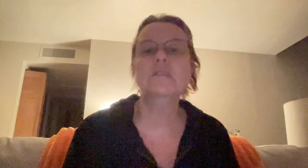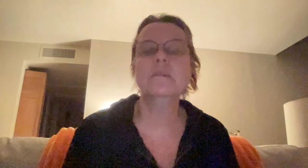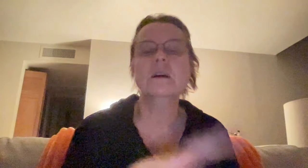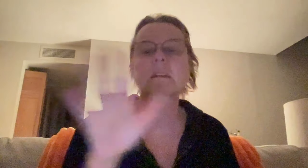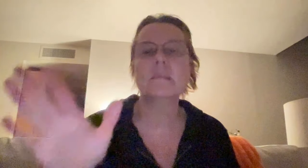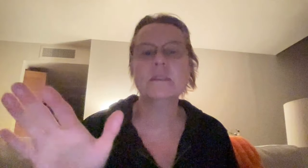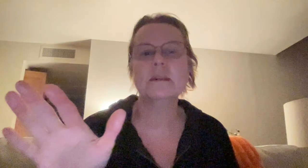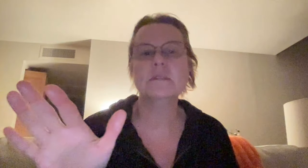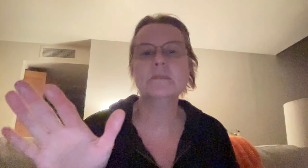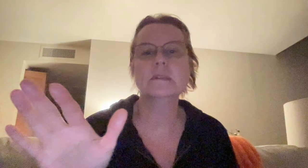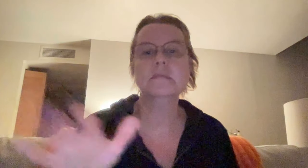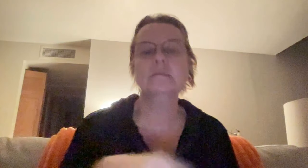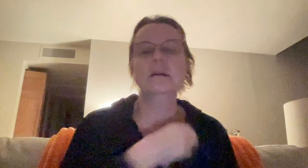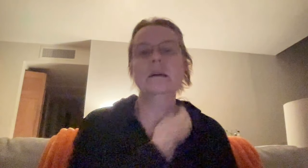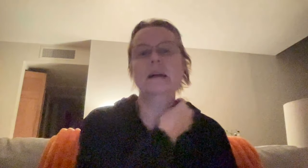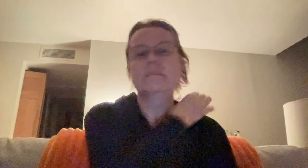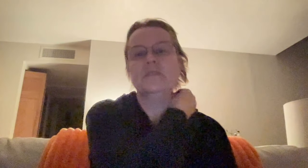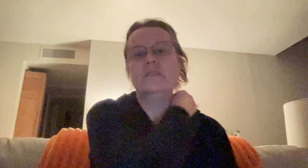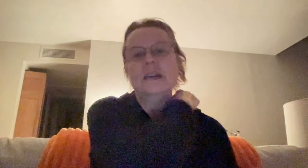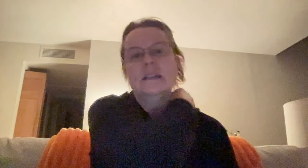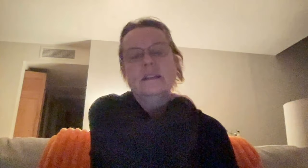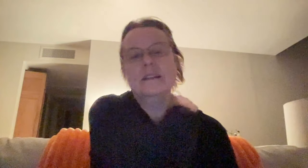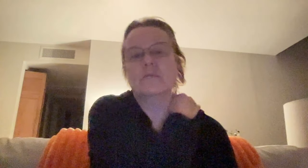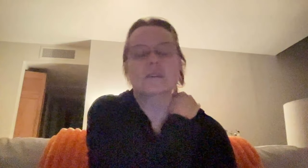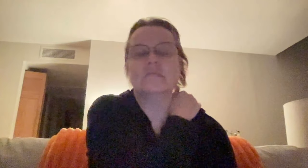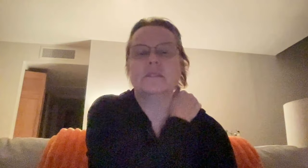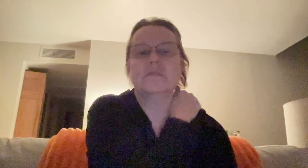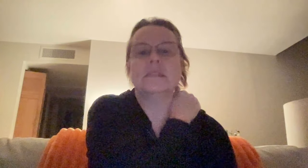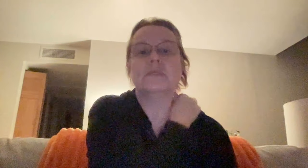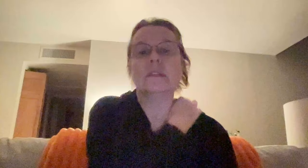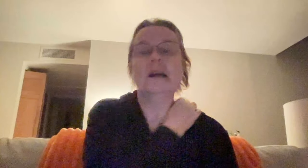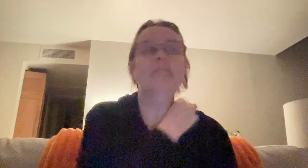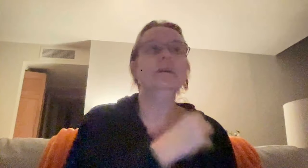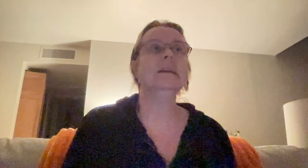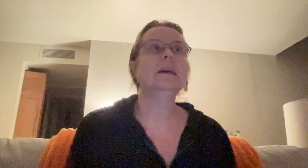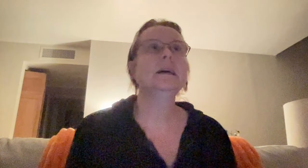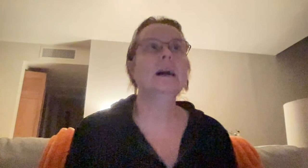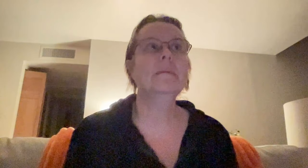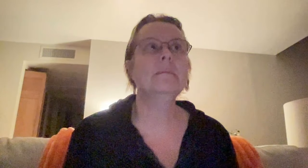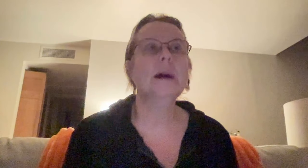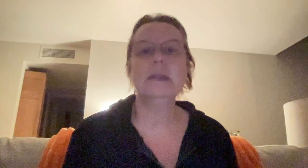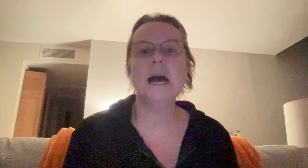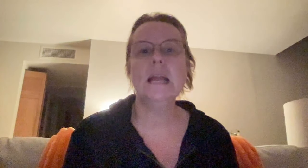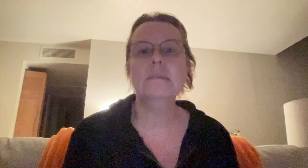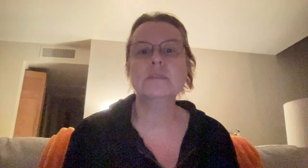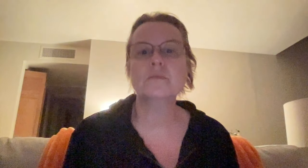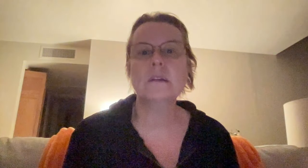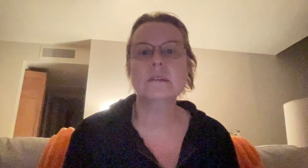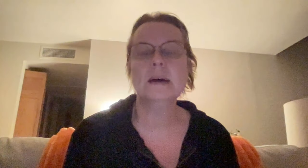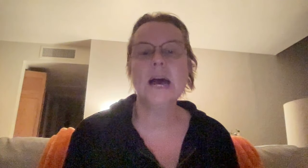I know I'm talking a lot about the Myers-Briggs. I'm certified and I worked with students with it a lot, but I mean, I am surrounded by